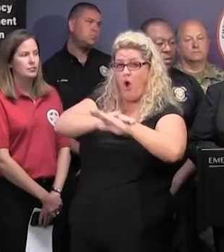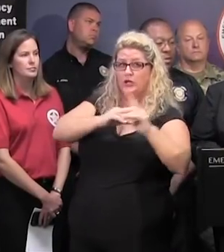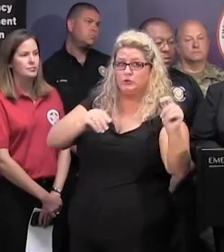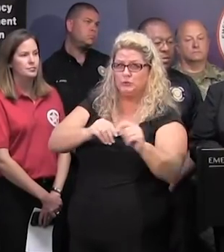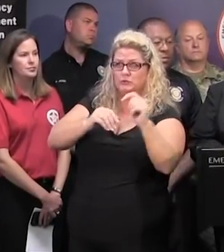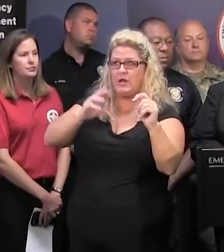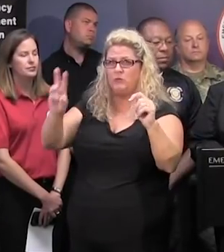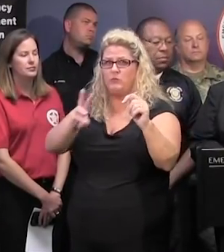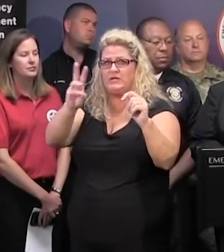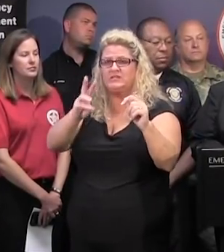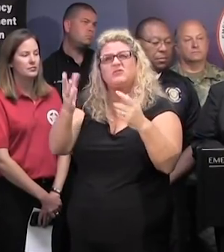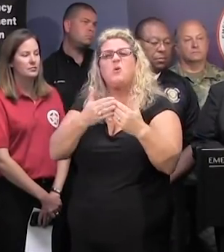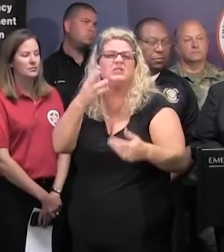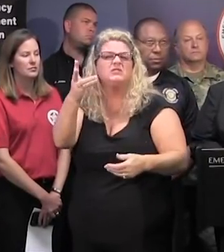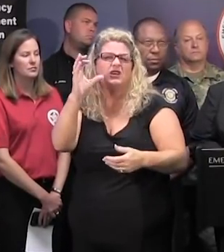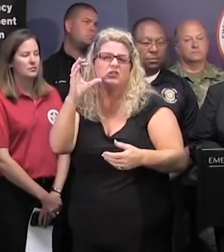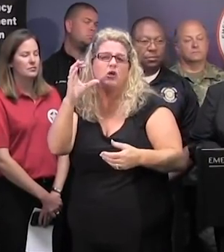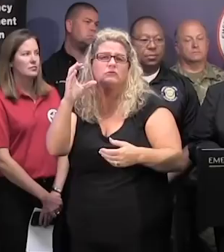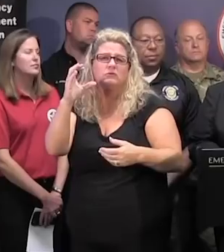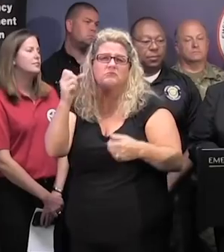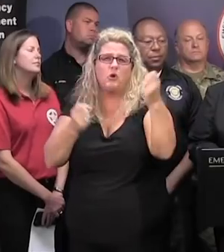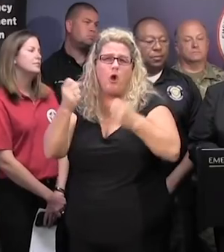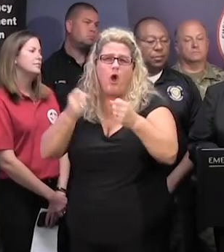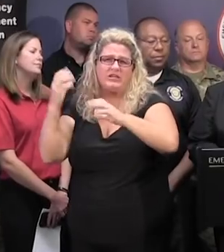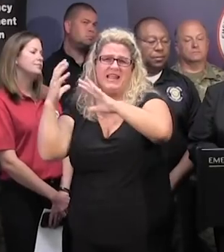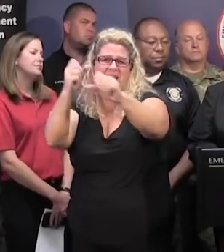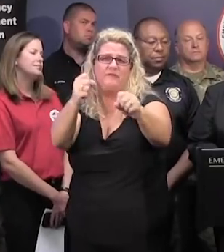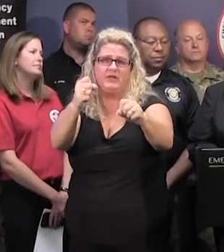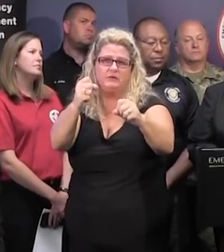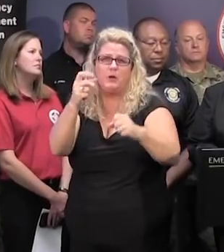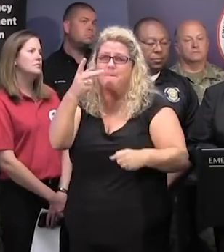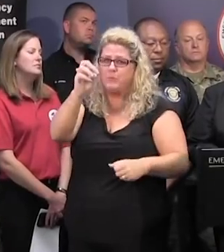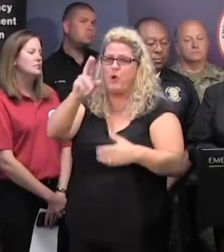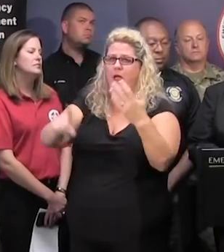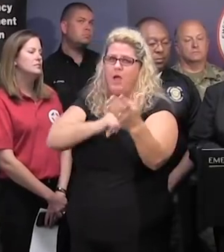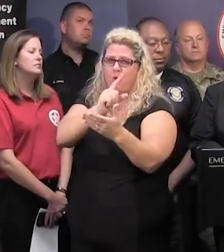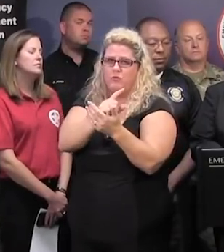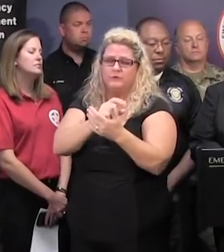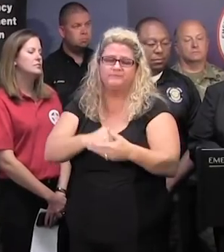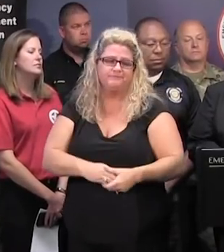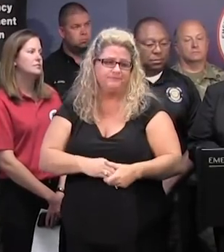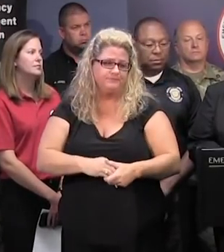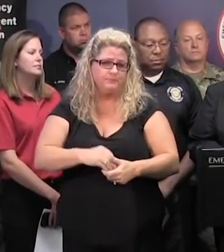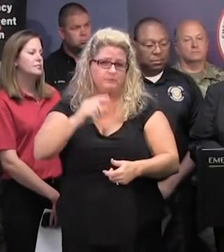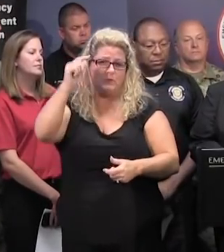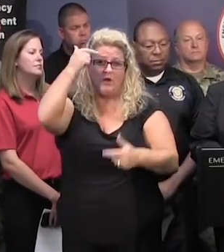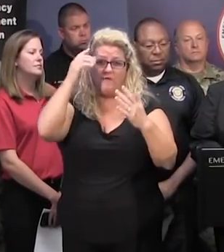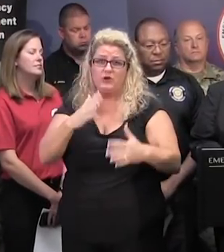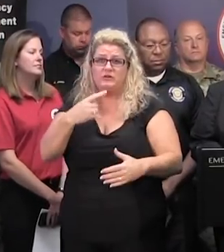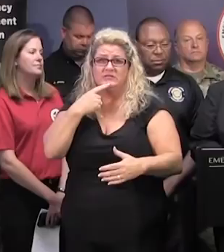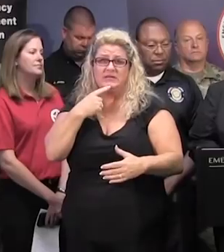both days, we had about close to 600 vehicles per hour movements on that facility. As the Governor mentioned, we